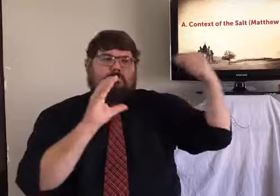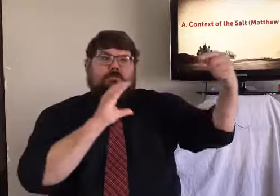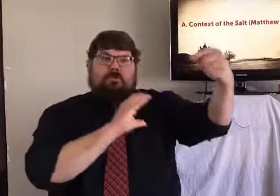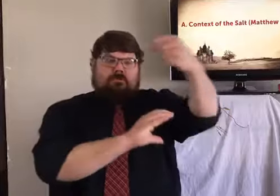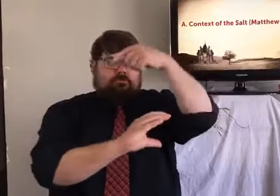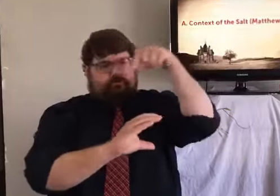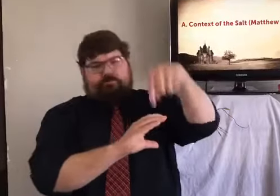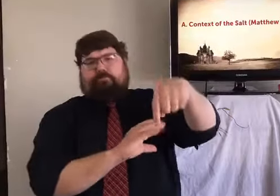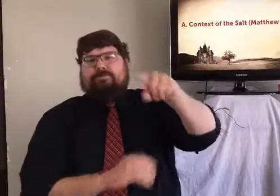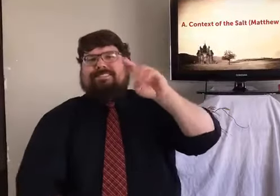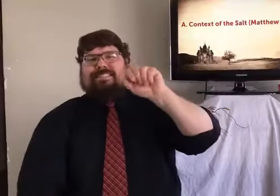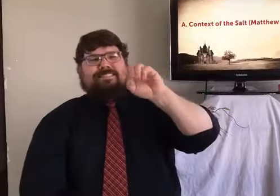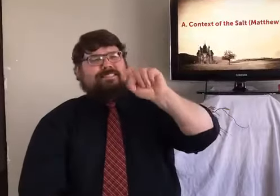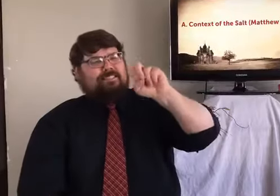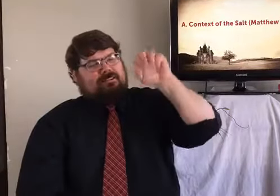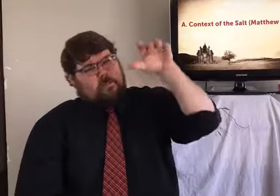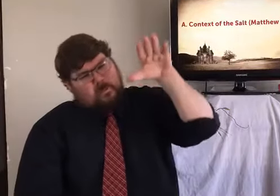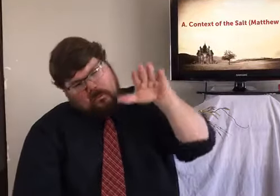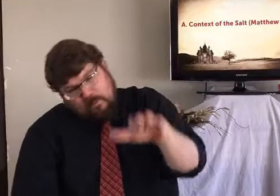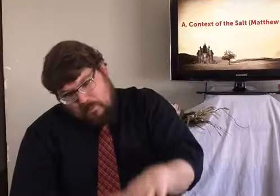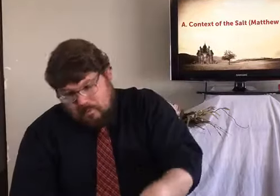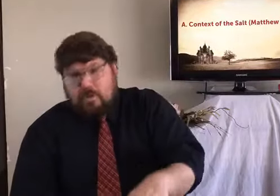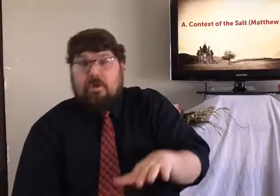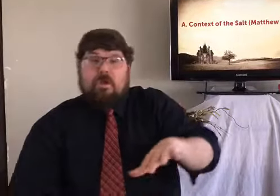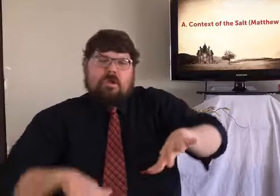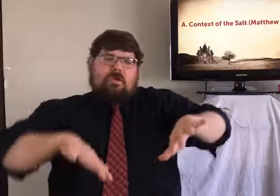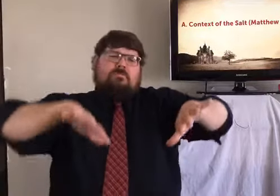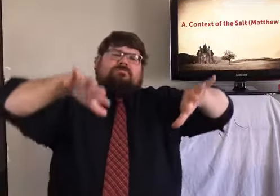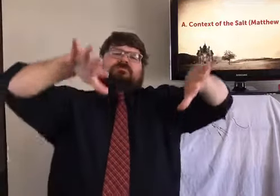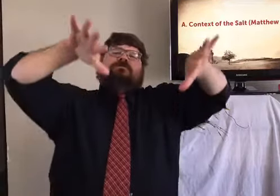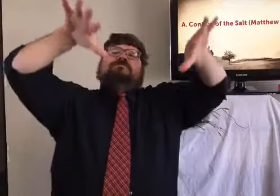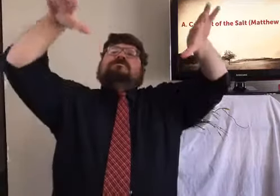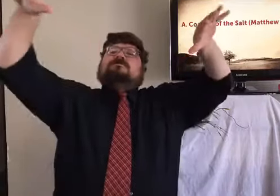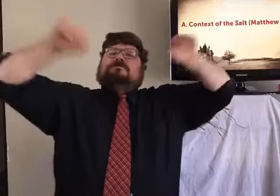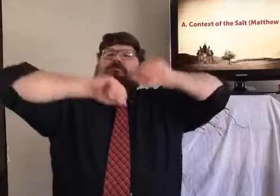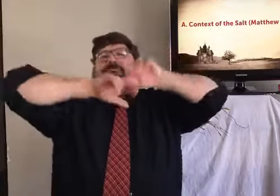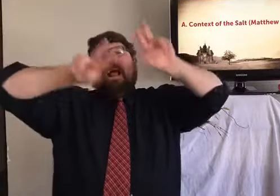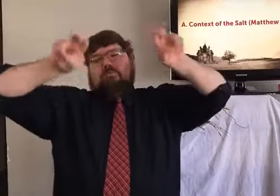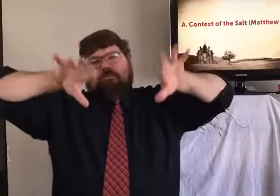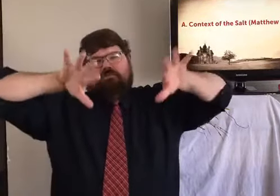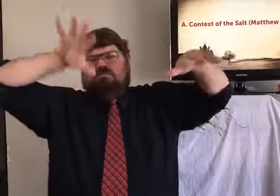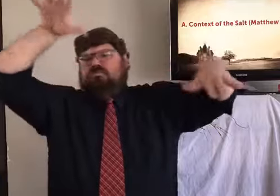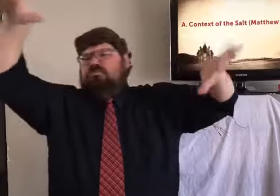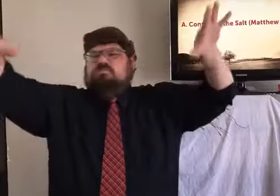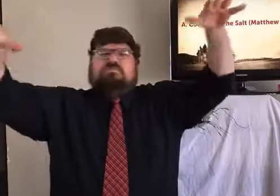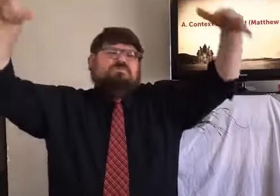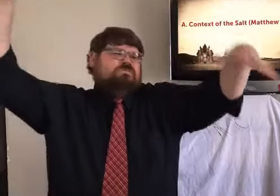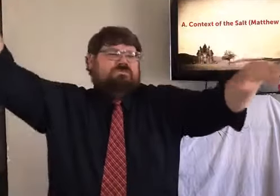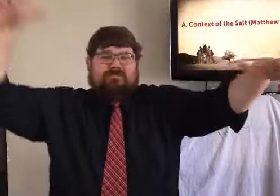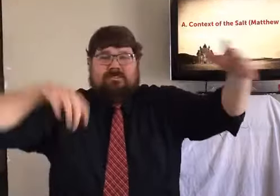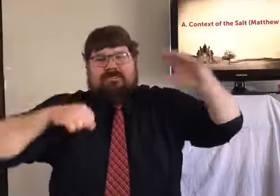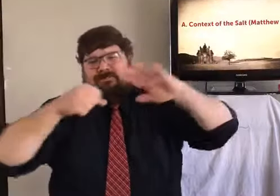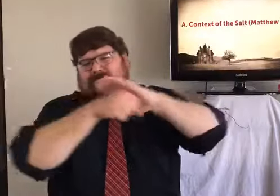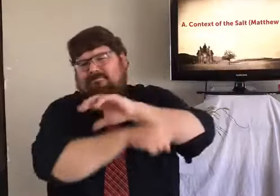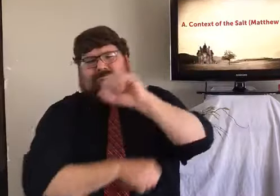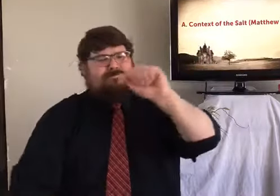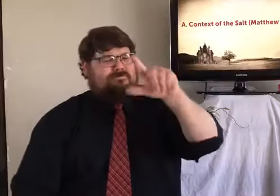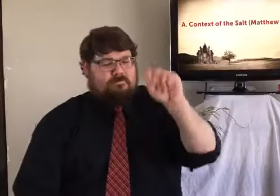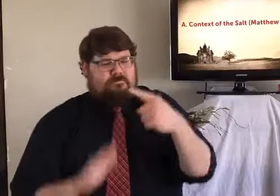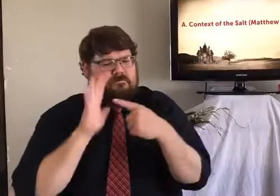in the world, actually, because it's below sea level. The Dead Sea is very low, and then on either side of it, it has, you know, hills